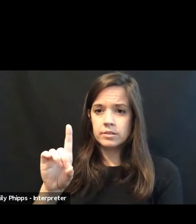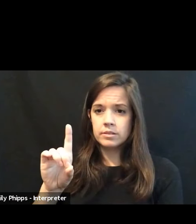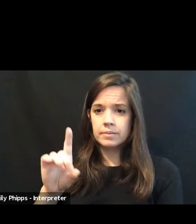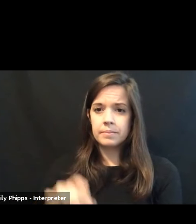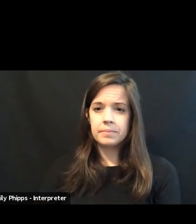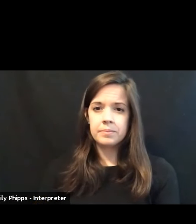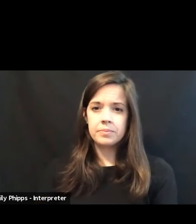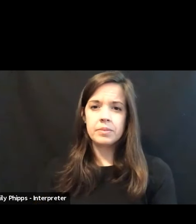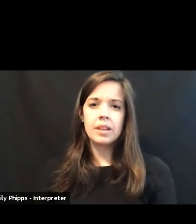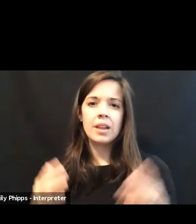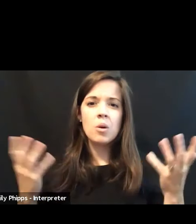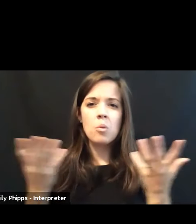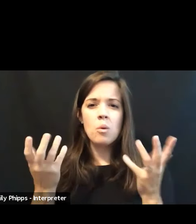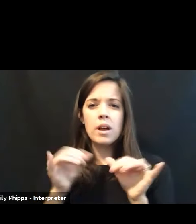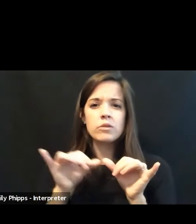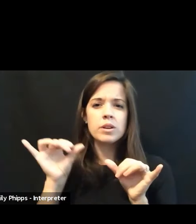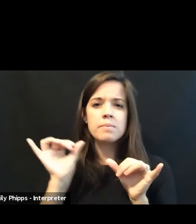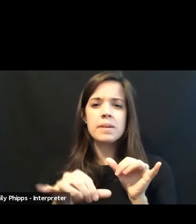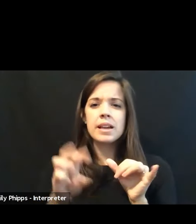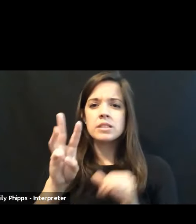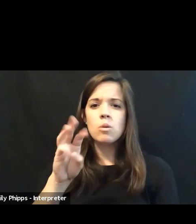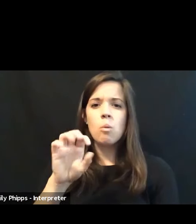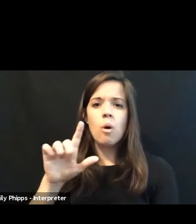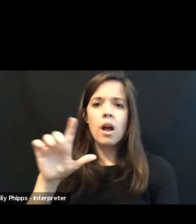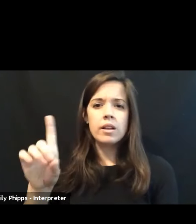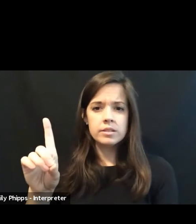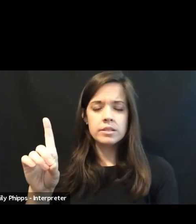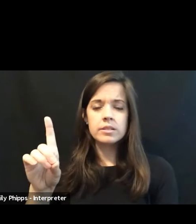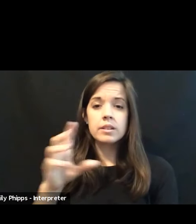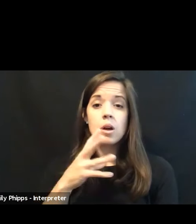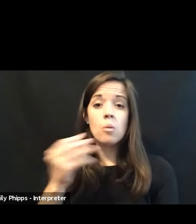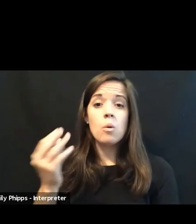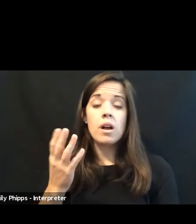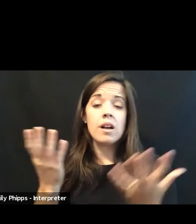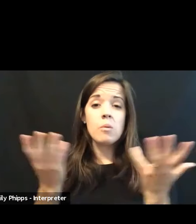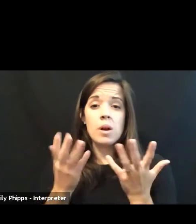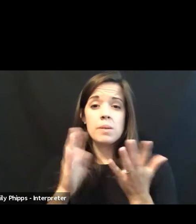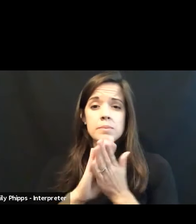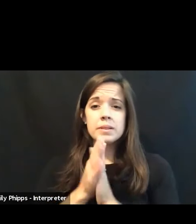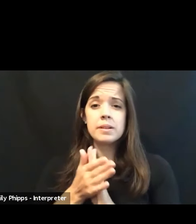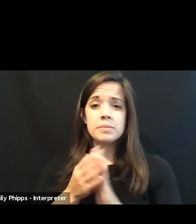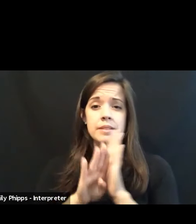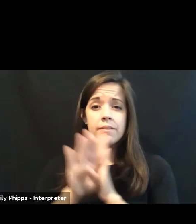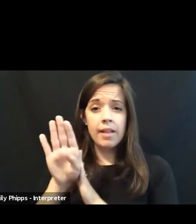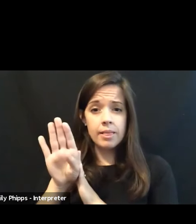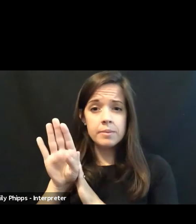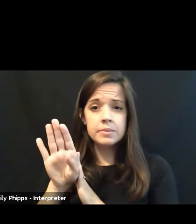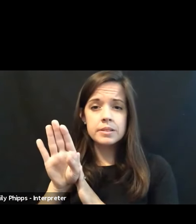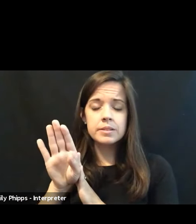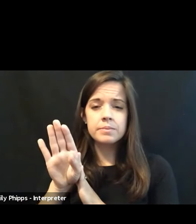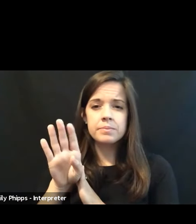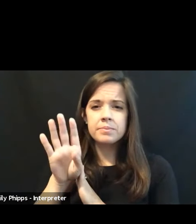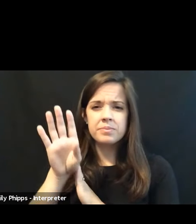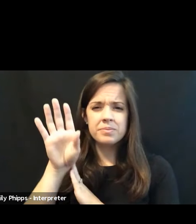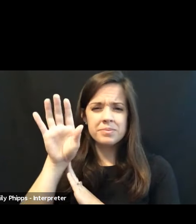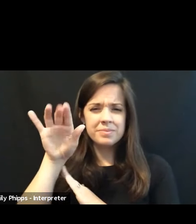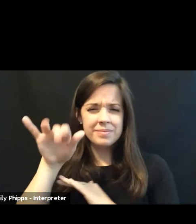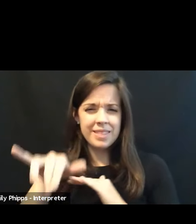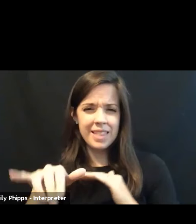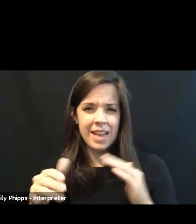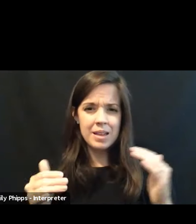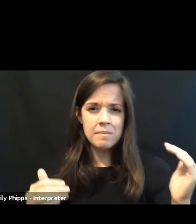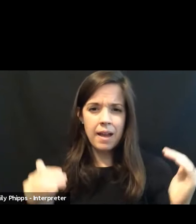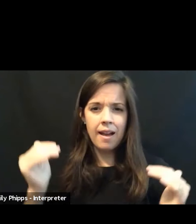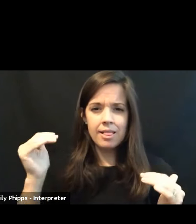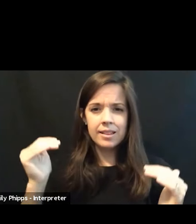remains wild and what becomes developed? And what is that balance between the two?